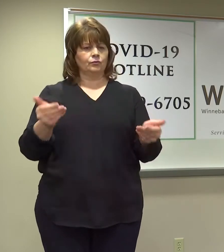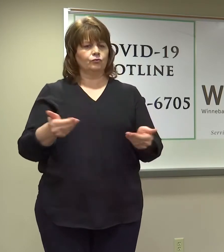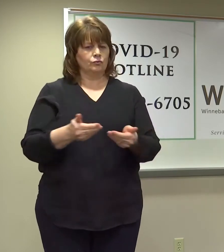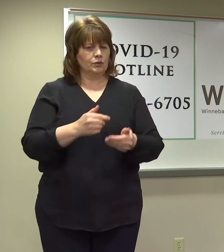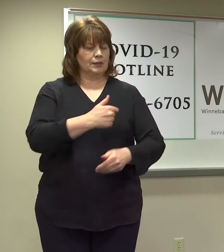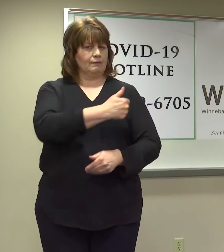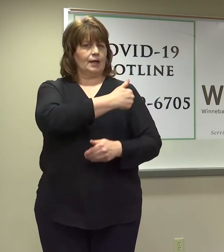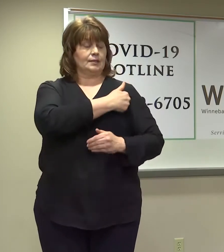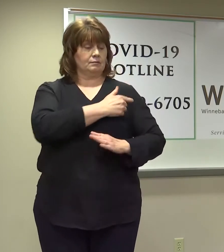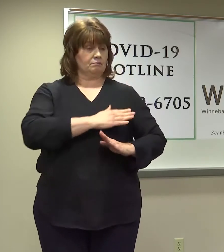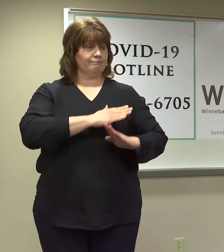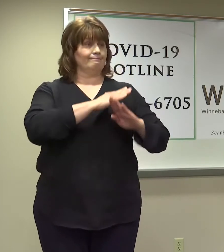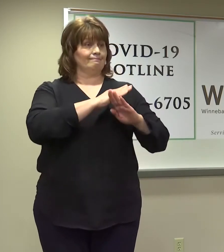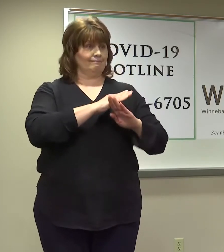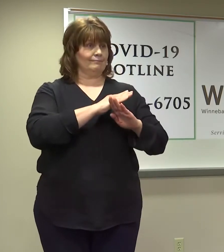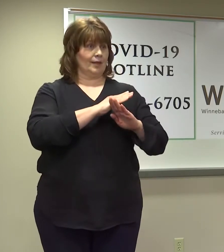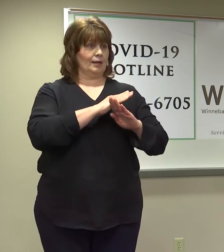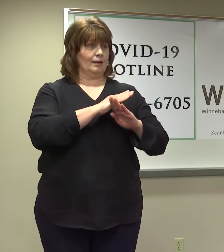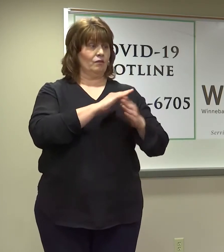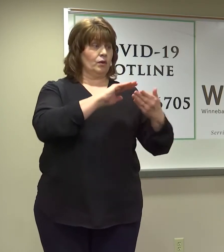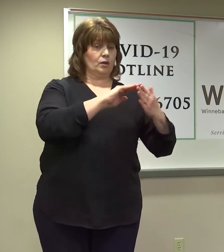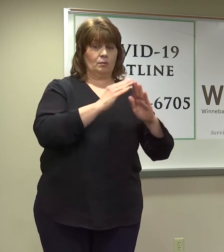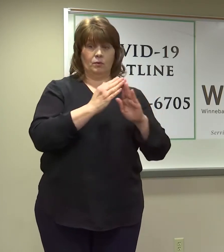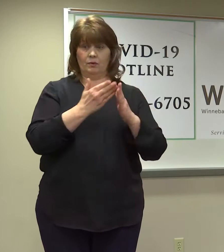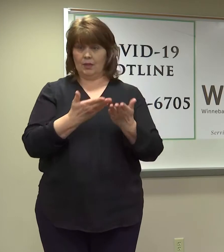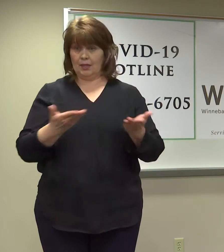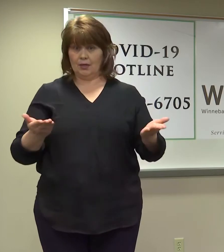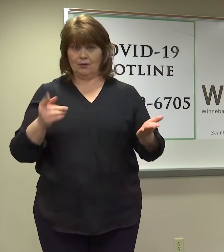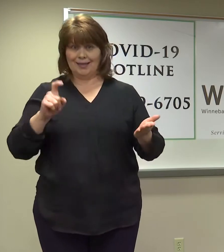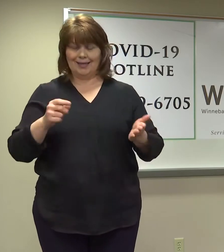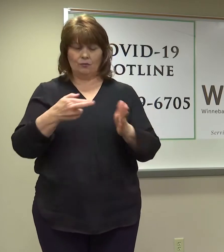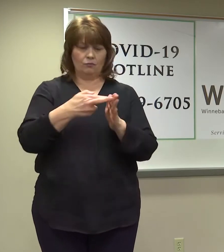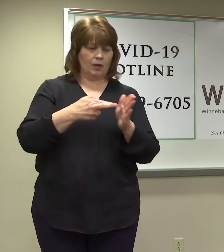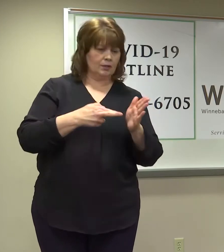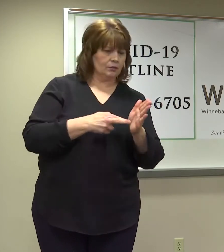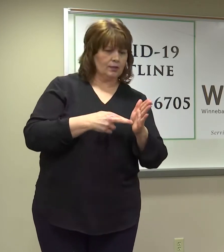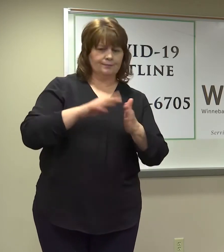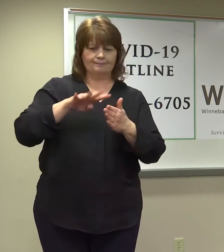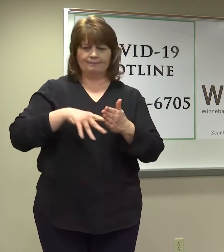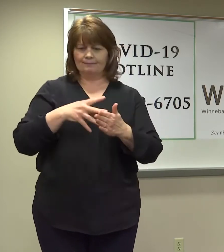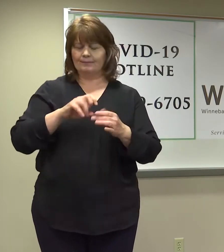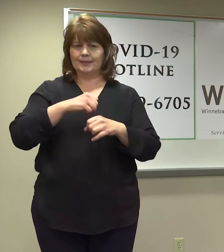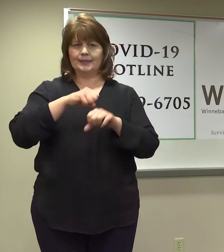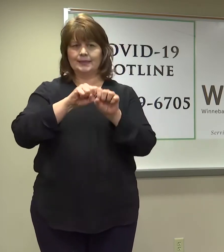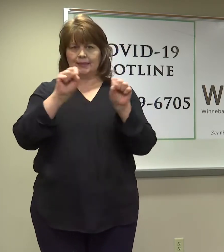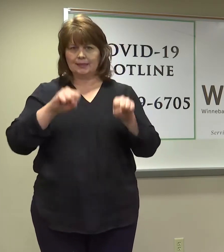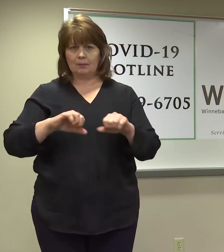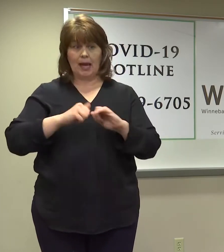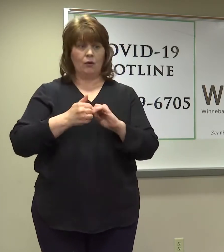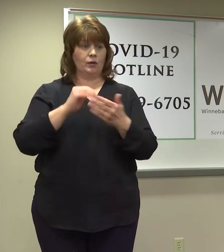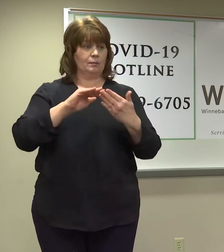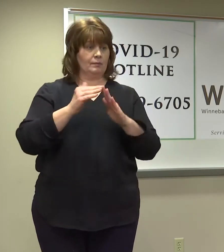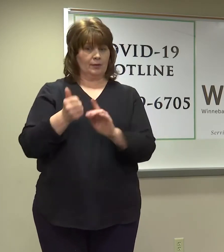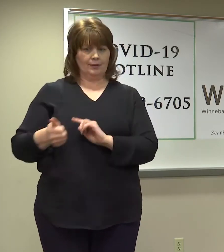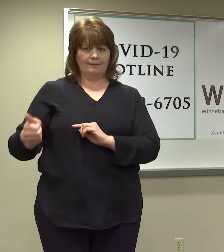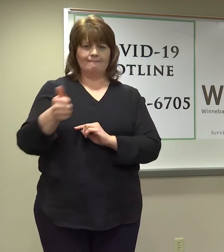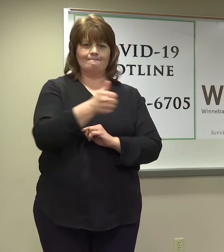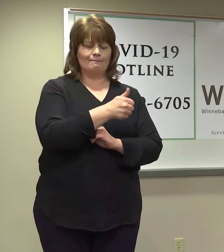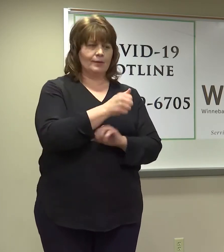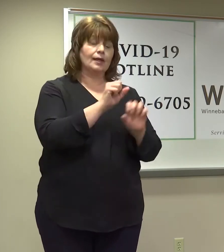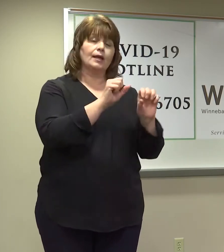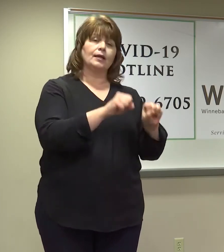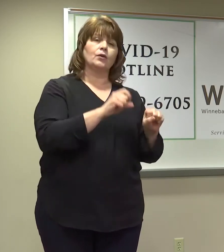community standpoint, we were going to need a registration and scheduling system, and really a way for the community to really